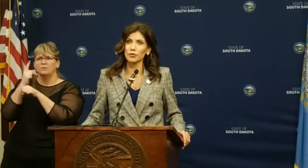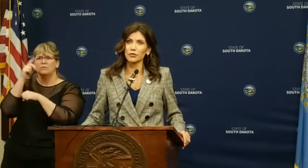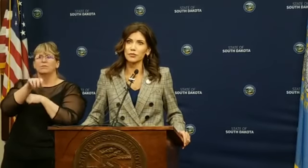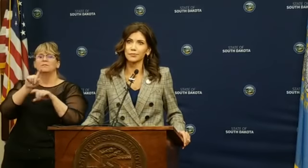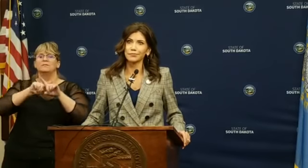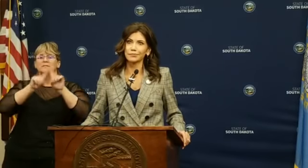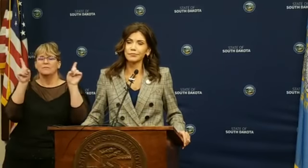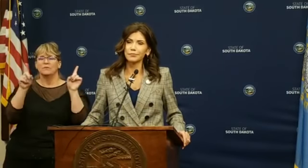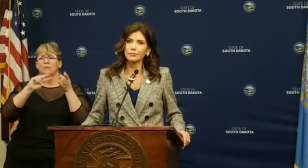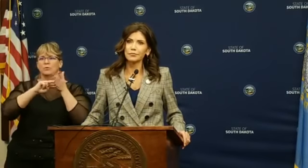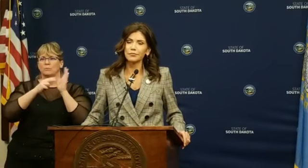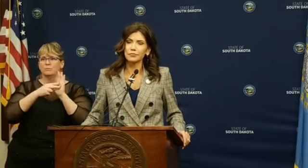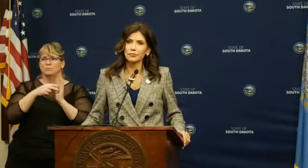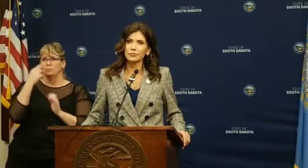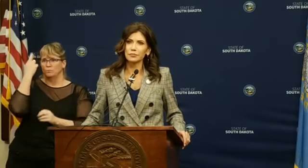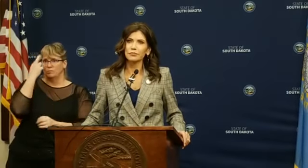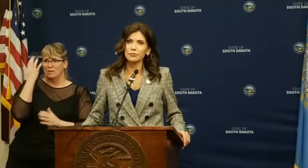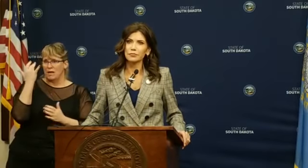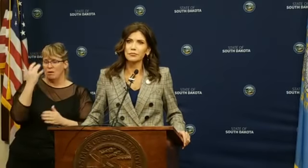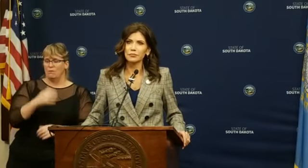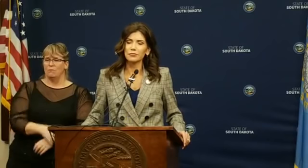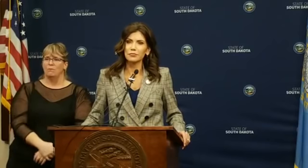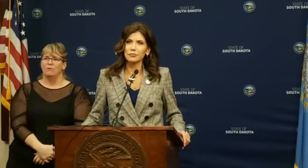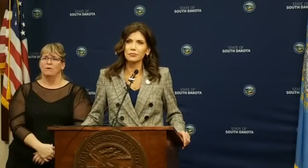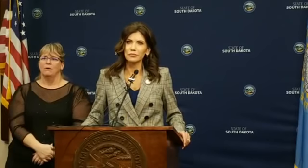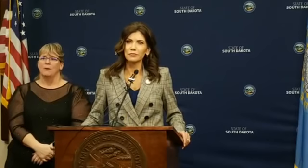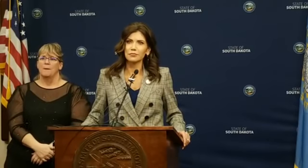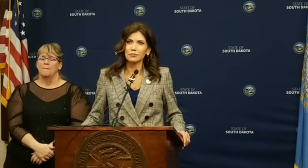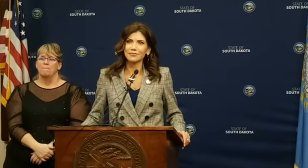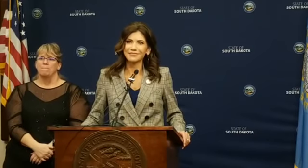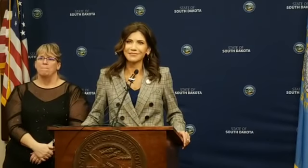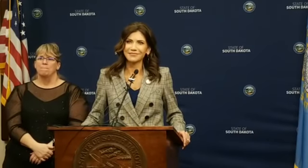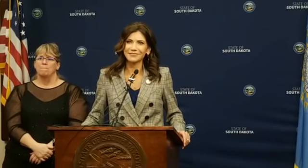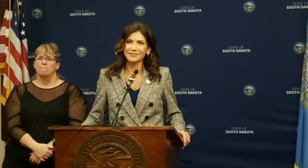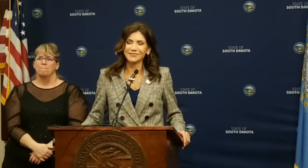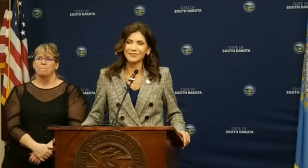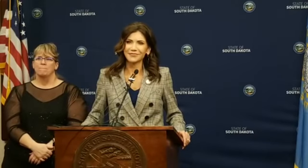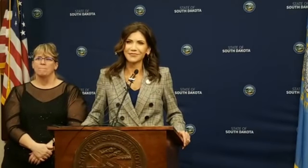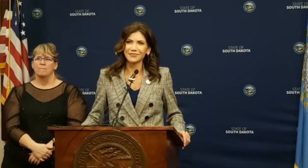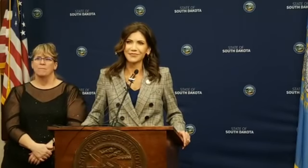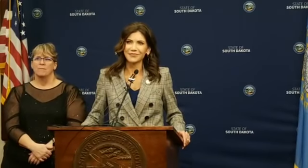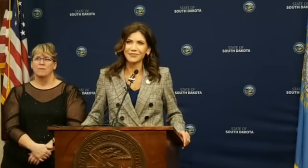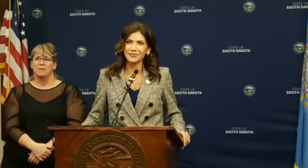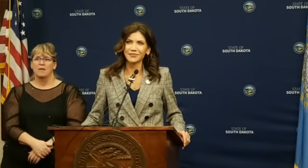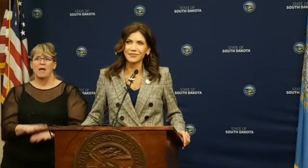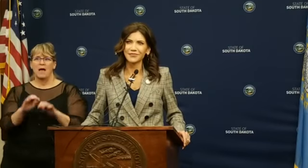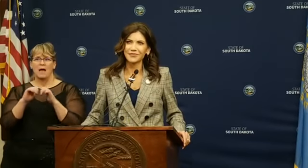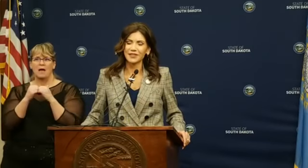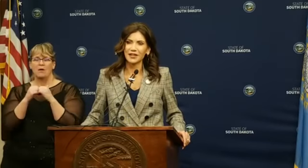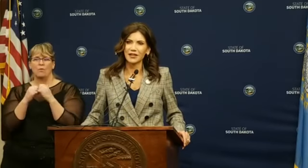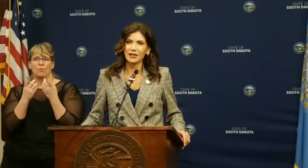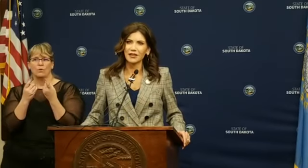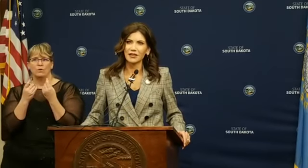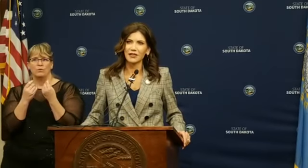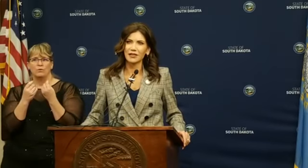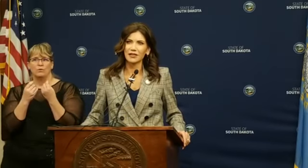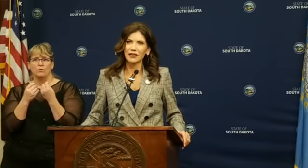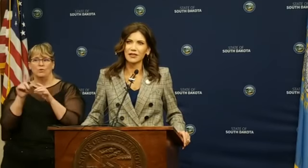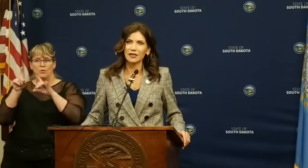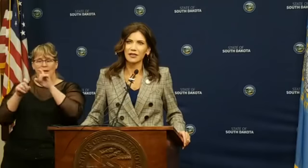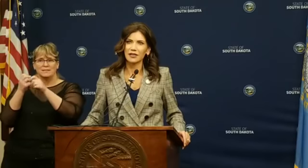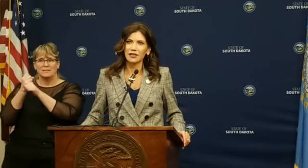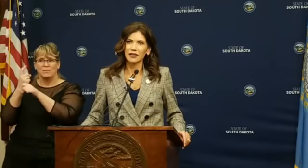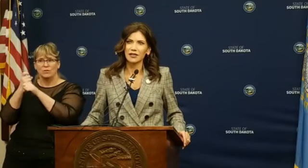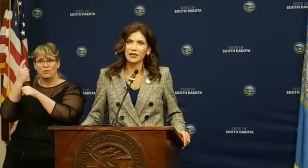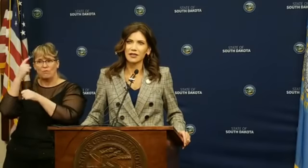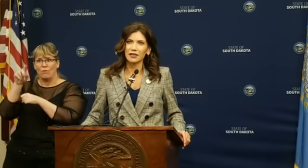different purposes? So, so going forward then, how do you, do you continue to go back to the legislature and ask every year for another